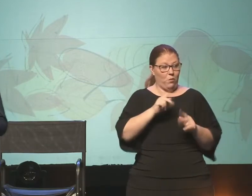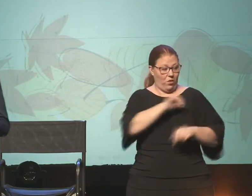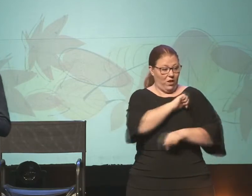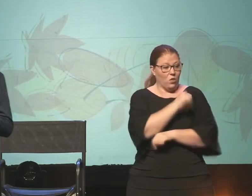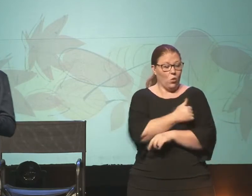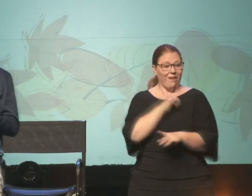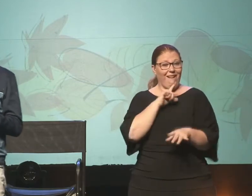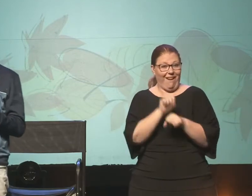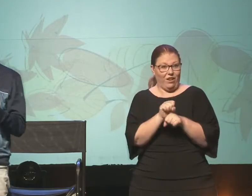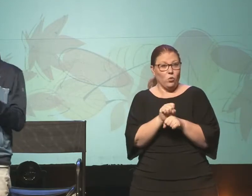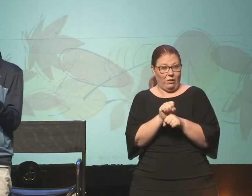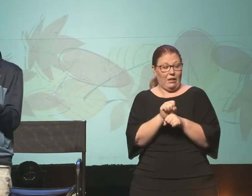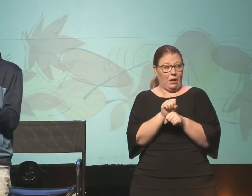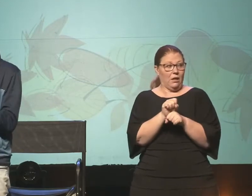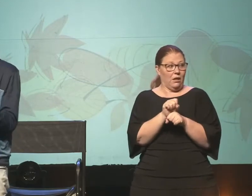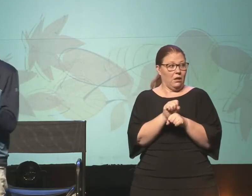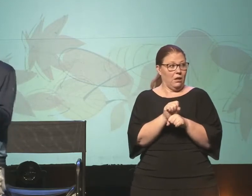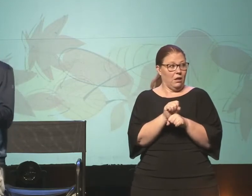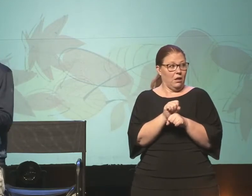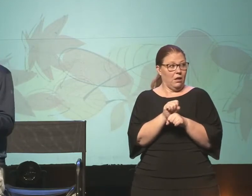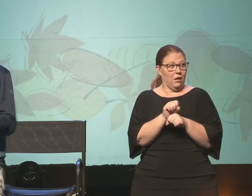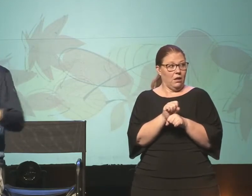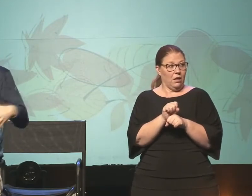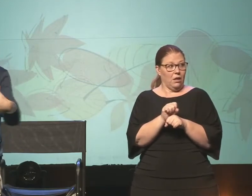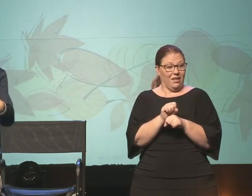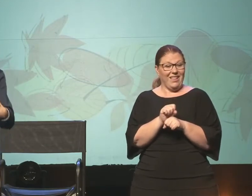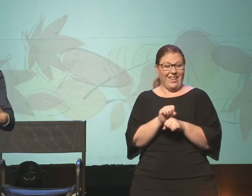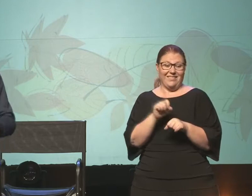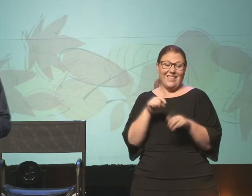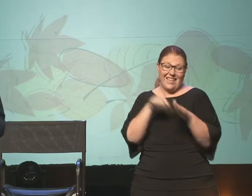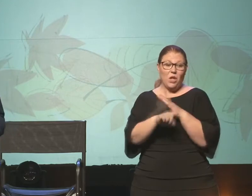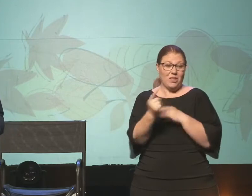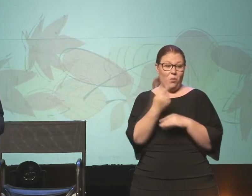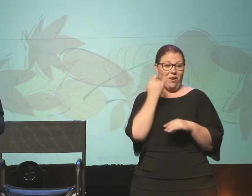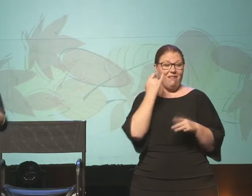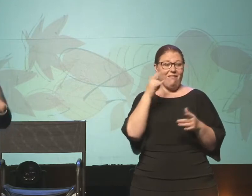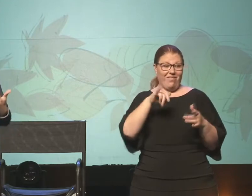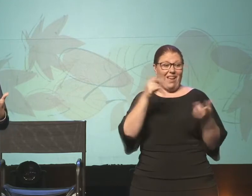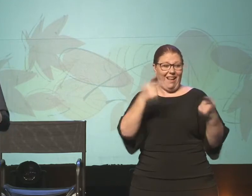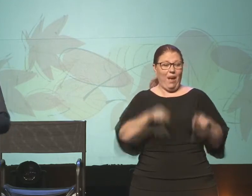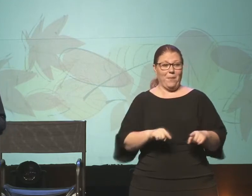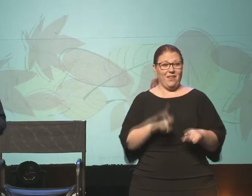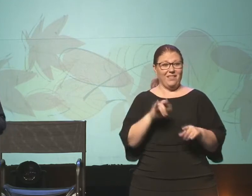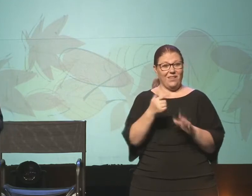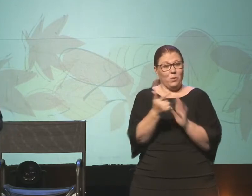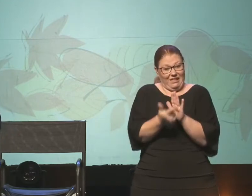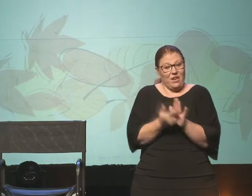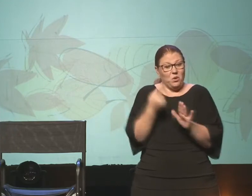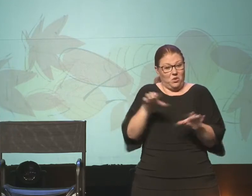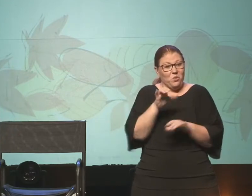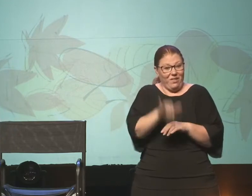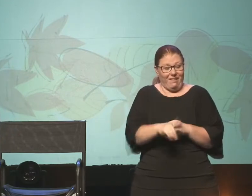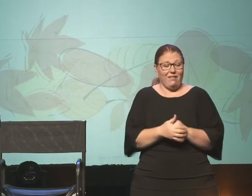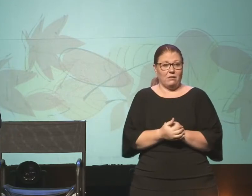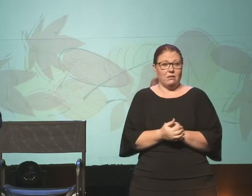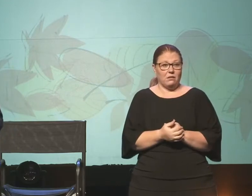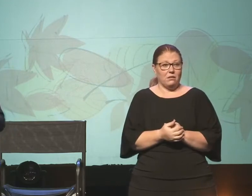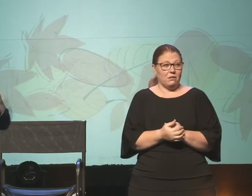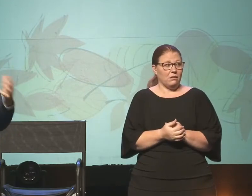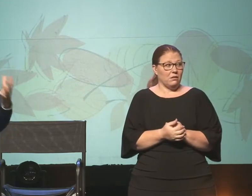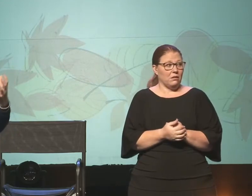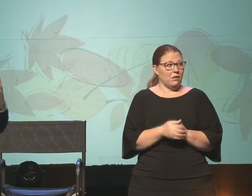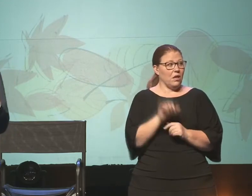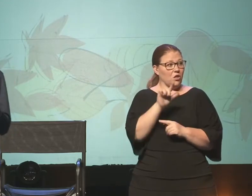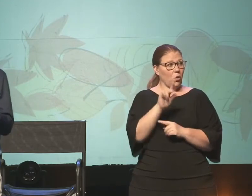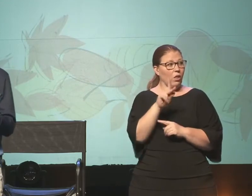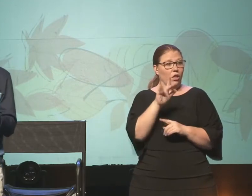go about the death penalty should that happen. It was legal for them to do that. And